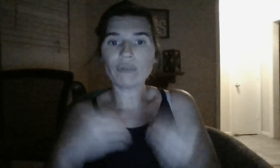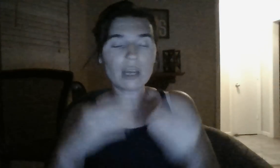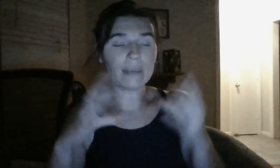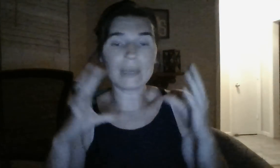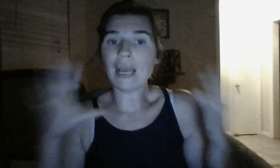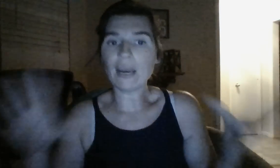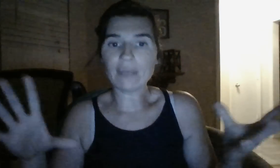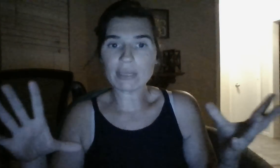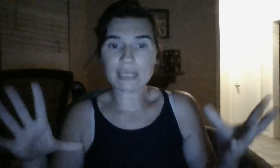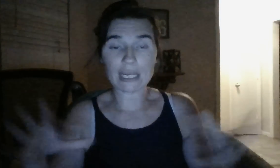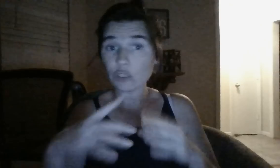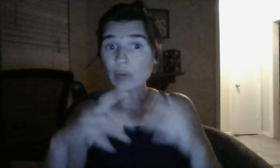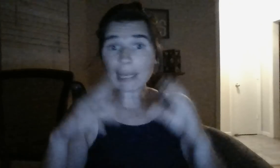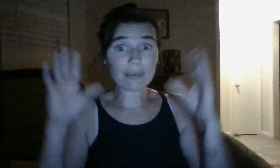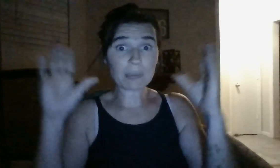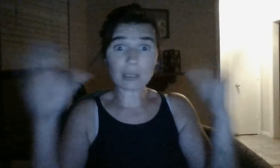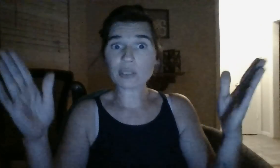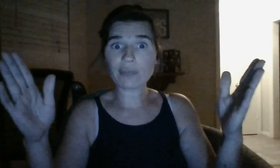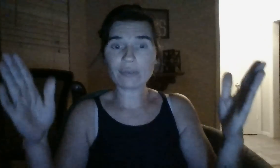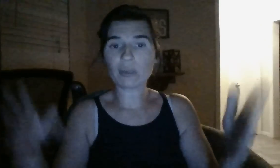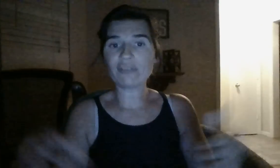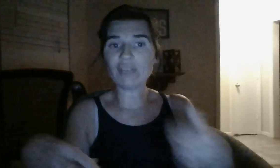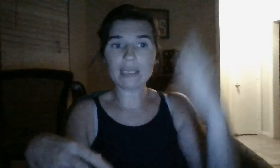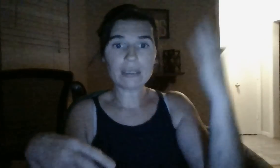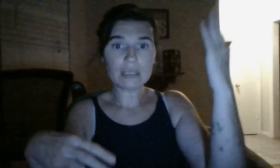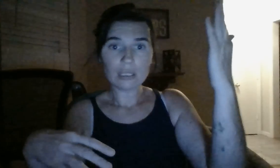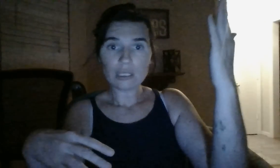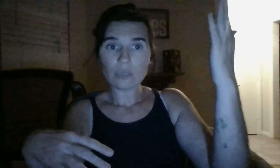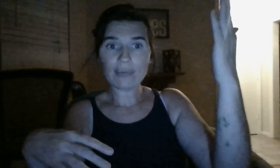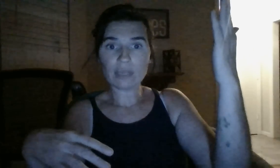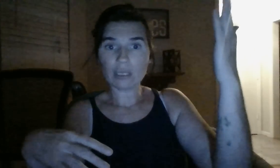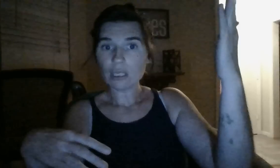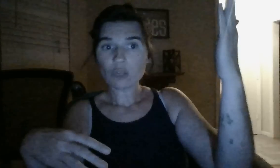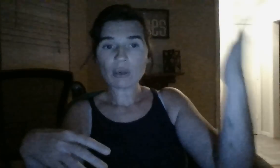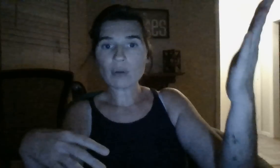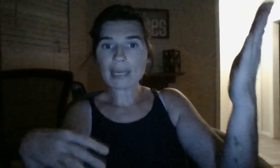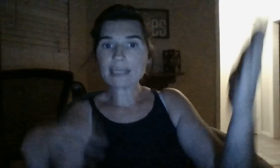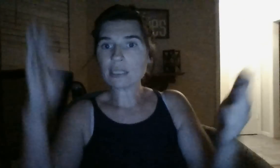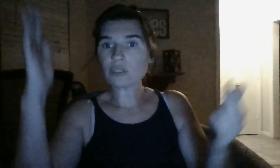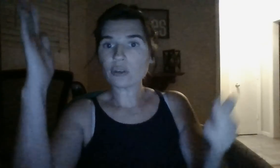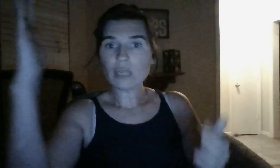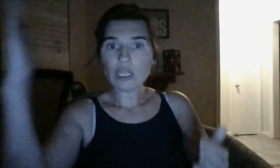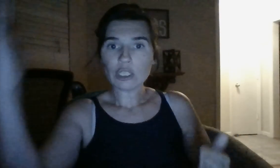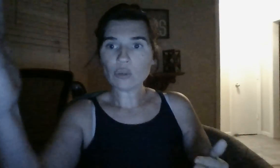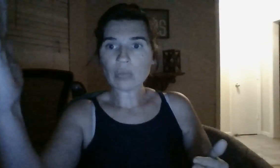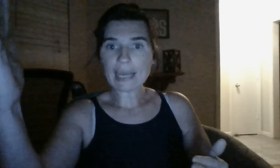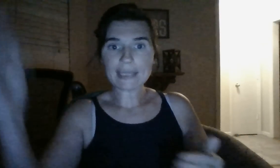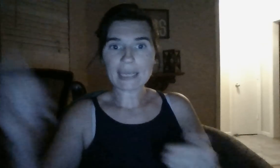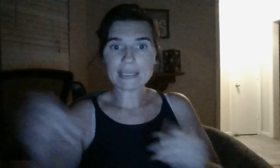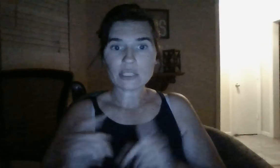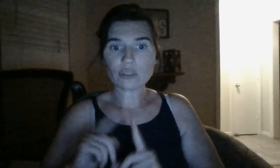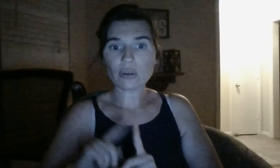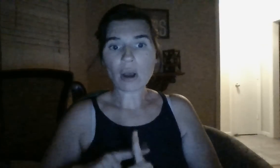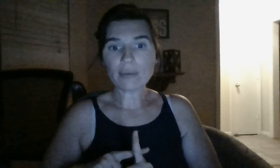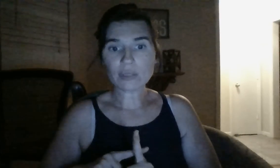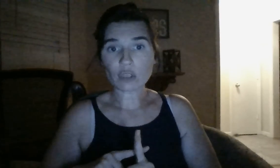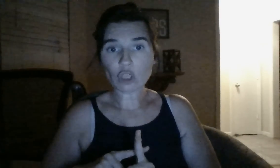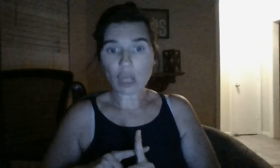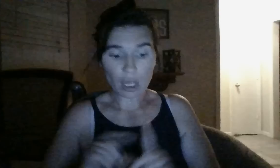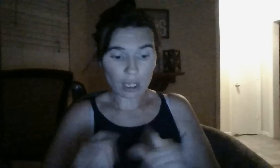from and however that resonates. You guys have to plug yourself in where you fit. We have the criminalized sister. You, Lifeside sister. Officer of the law.